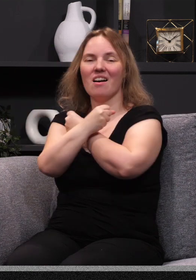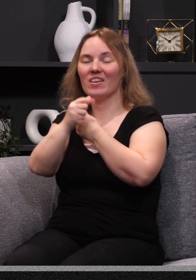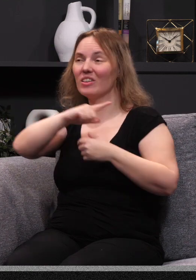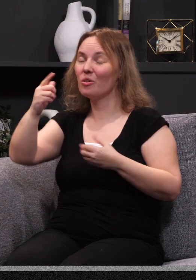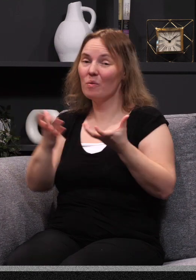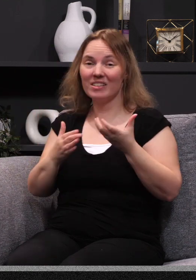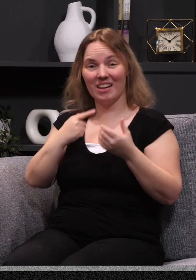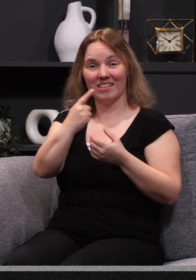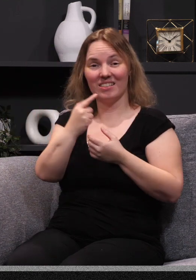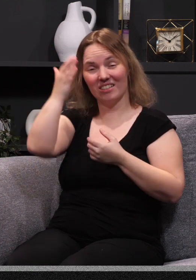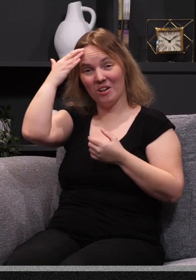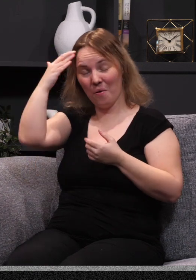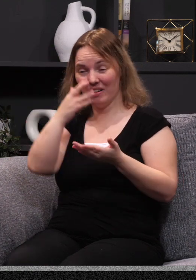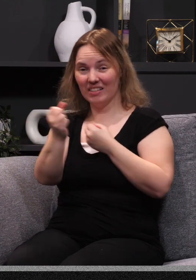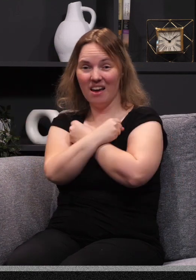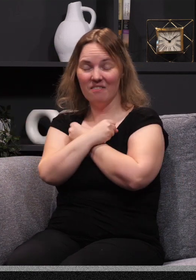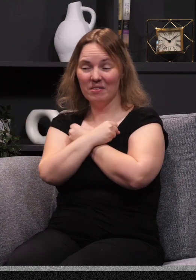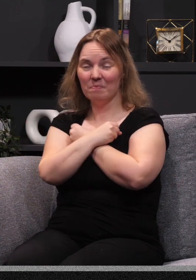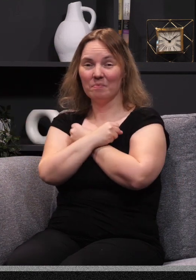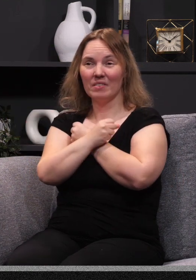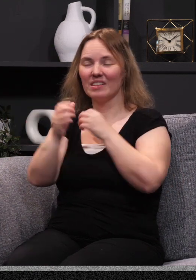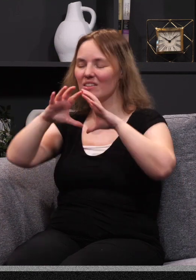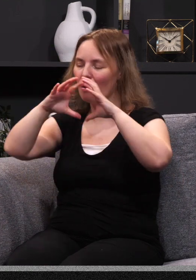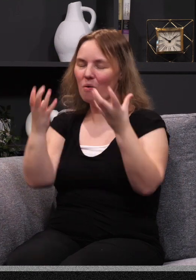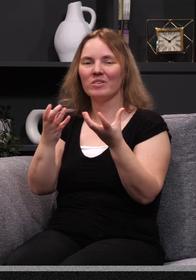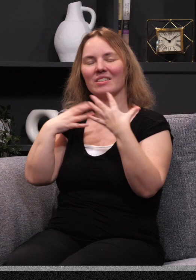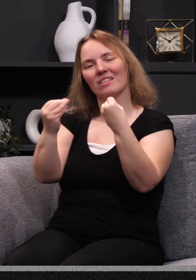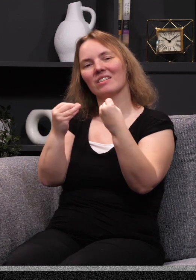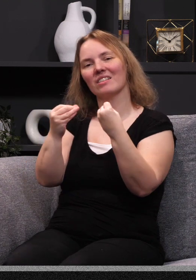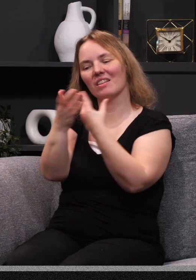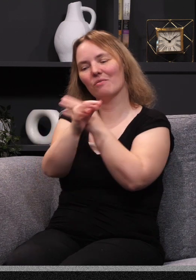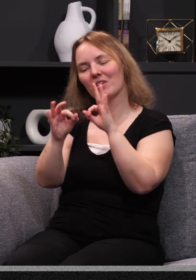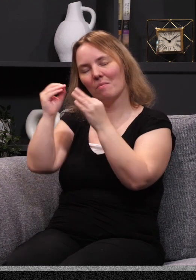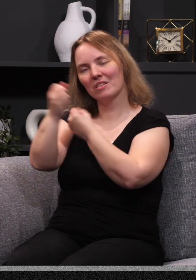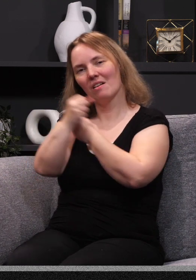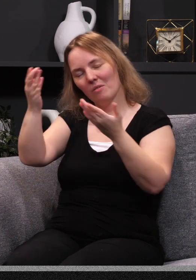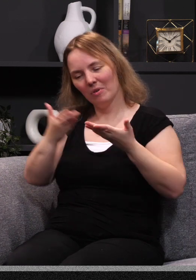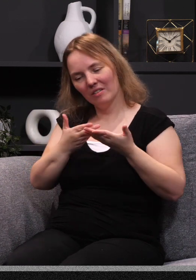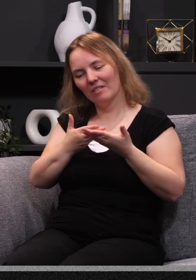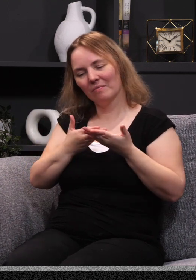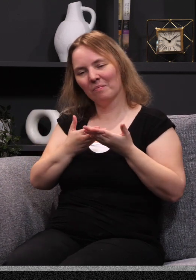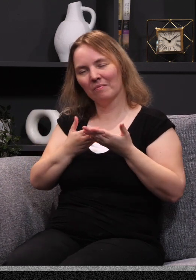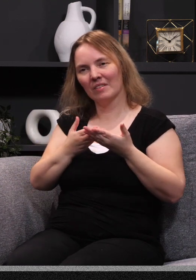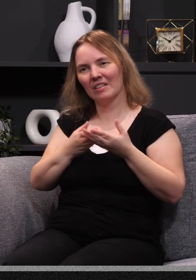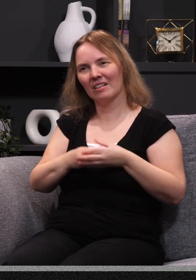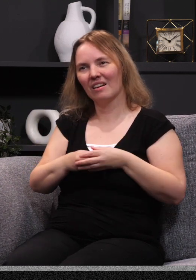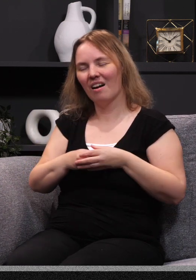And the Lord wants us to know His love because of the wholeness and the freedom that His love brings to us. Do you realize how much of the devil's